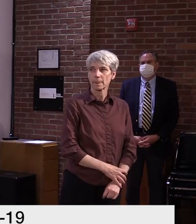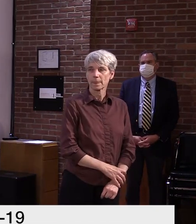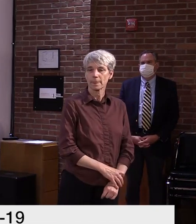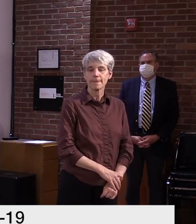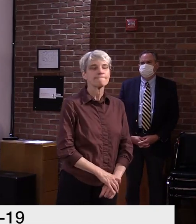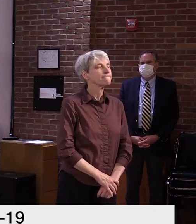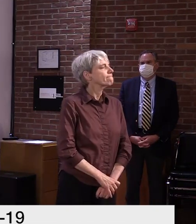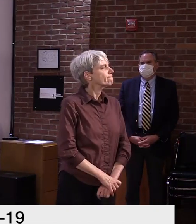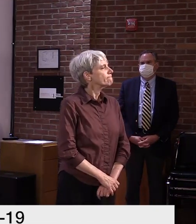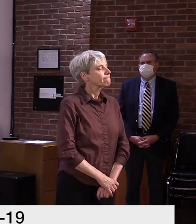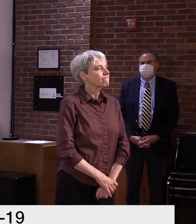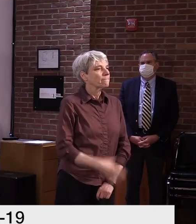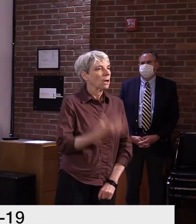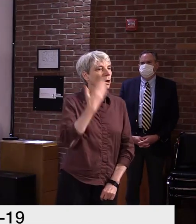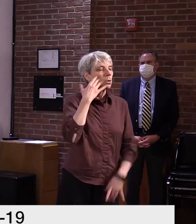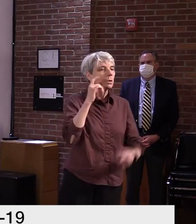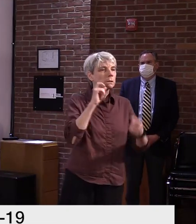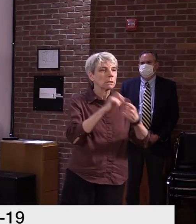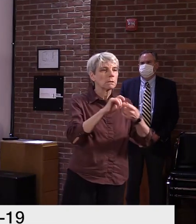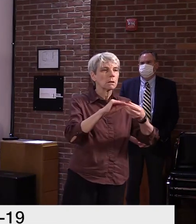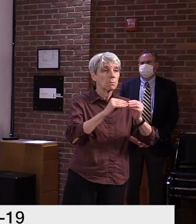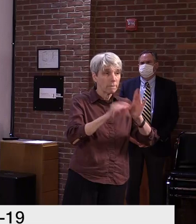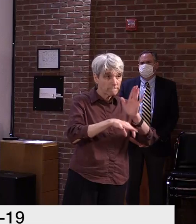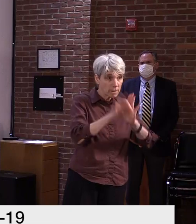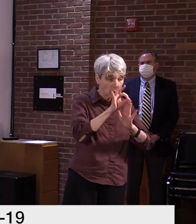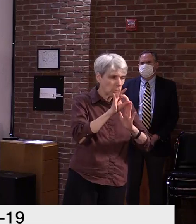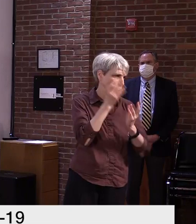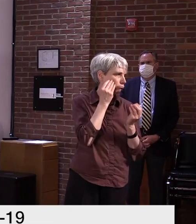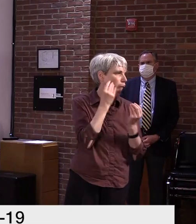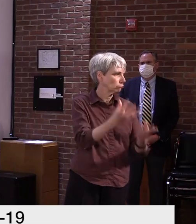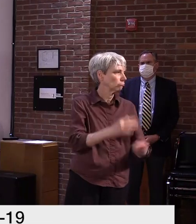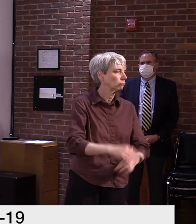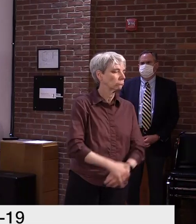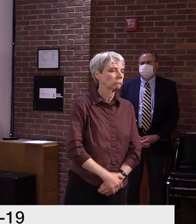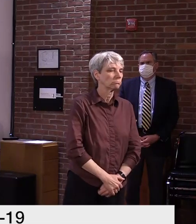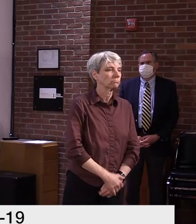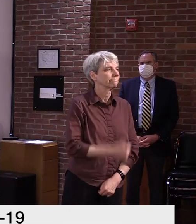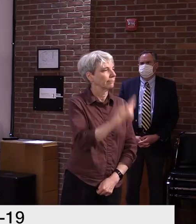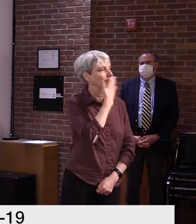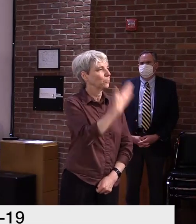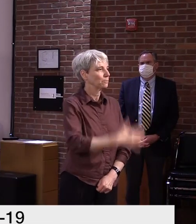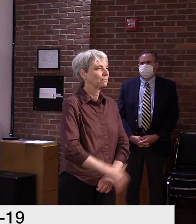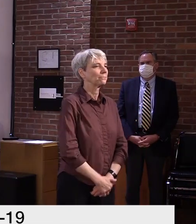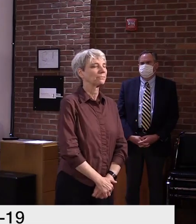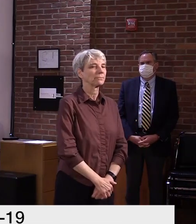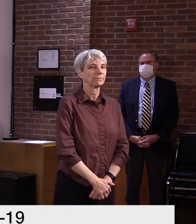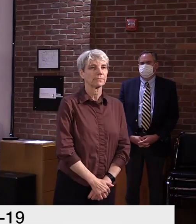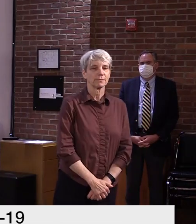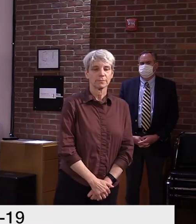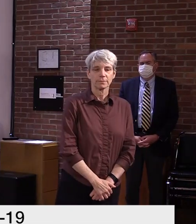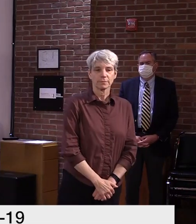I don't know that off the top of my head, but we'd be happy to get that for you. Thank you. appreciate that.